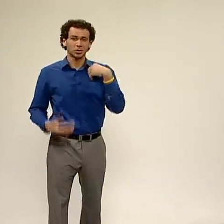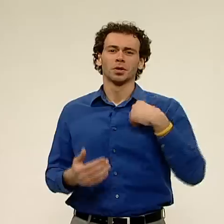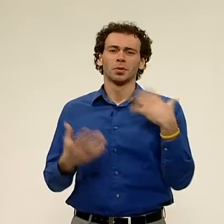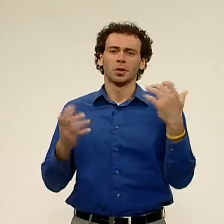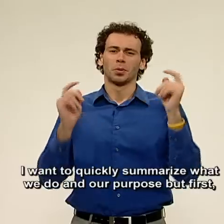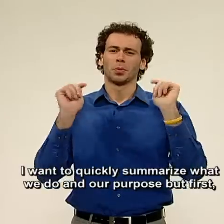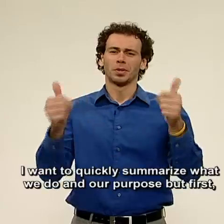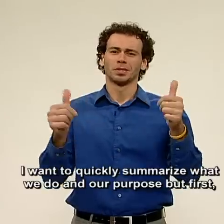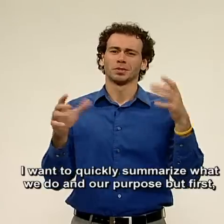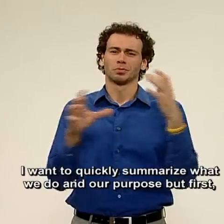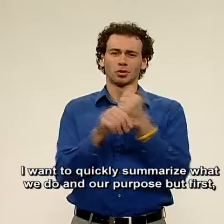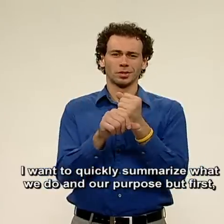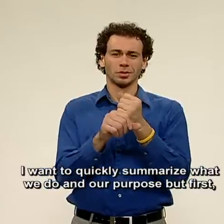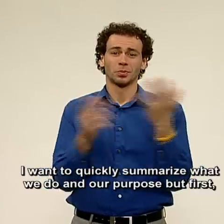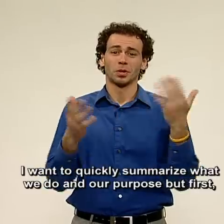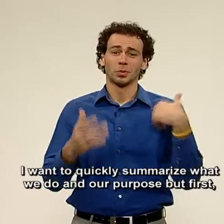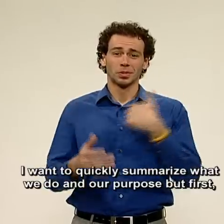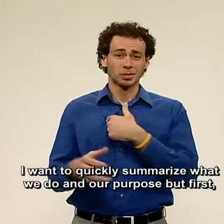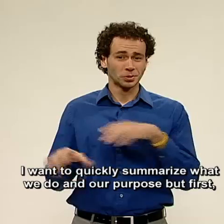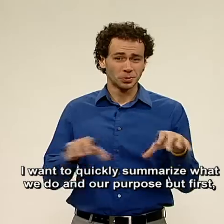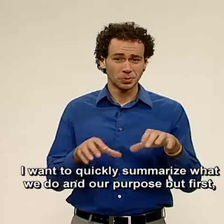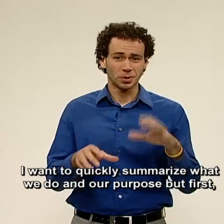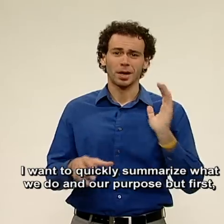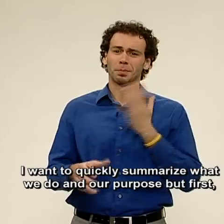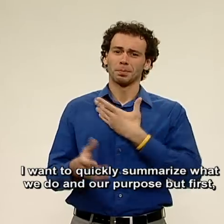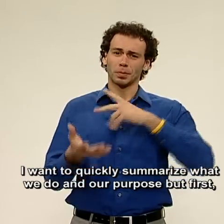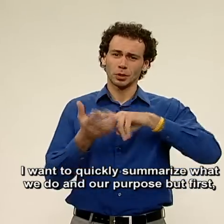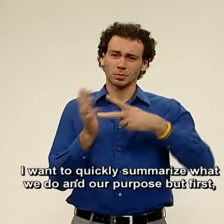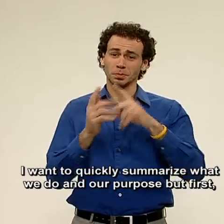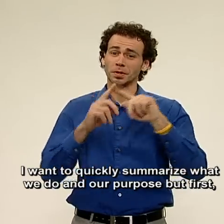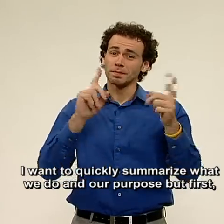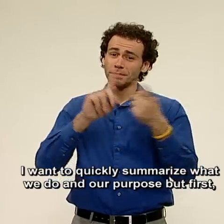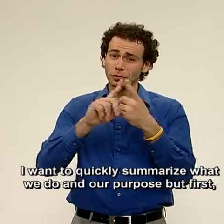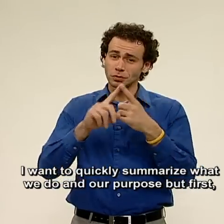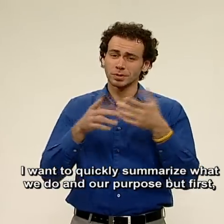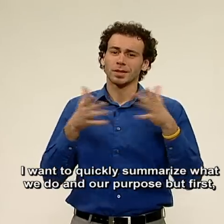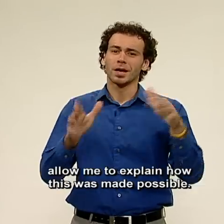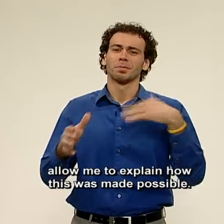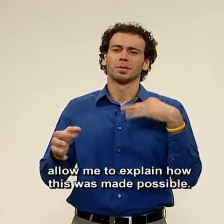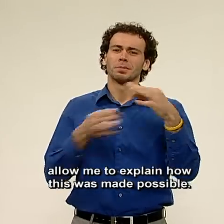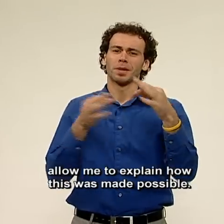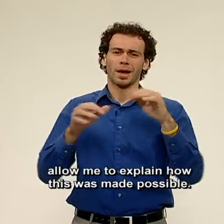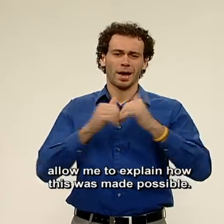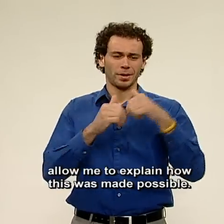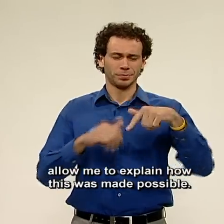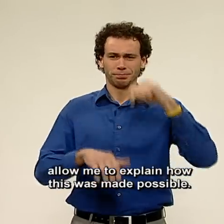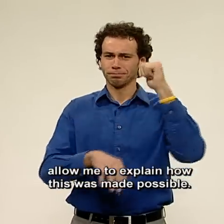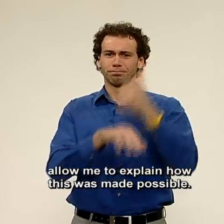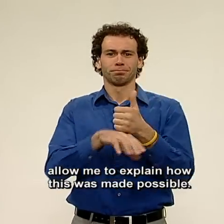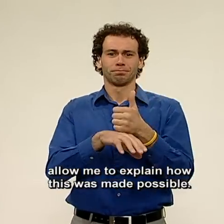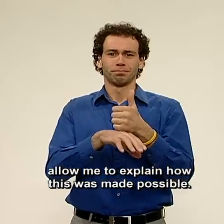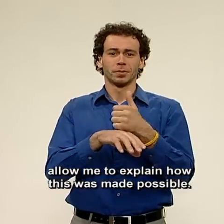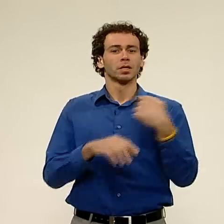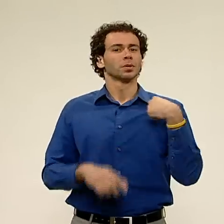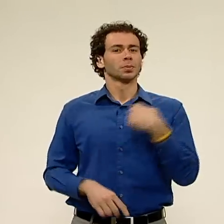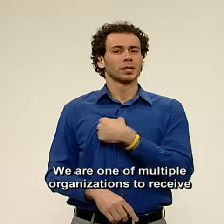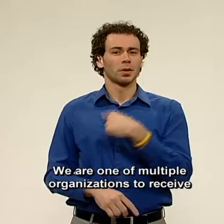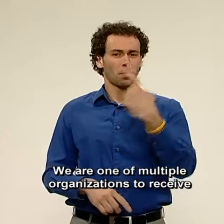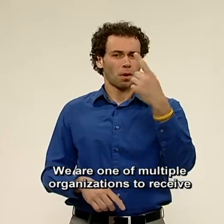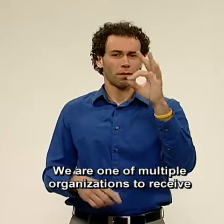I want to quickly summarize what we do and our purpose, but first, allow me to explain how this was made possible. We are